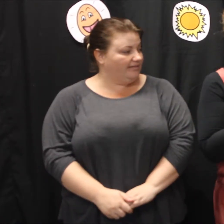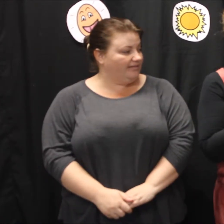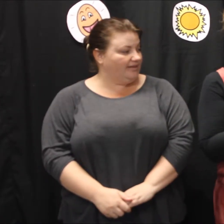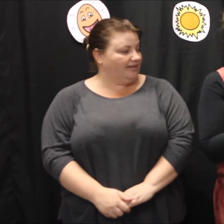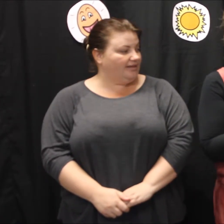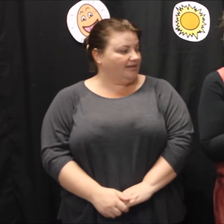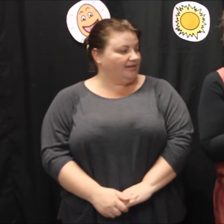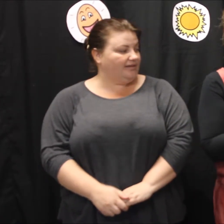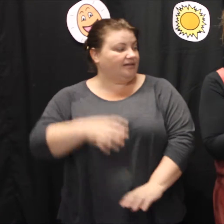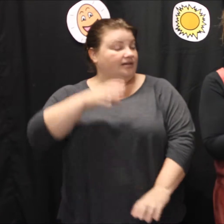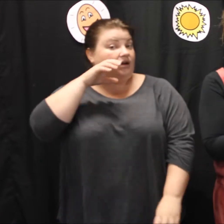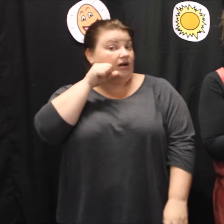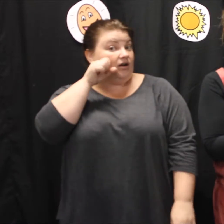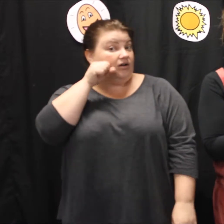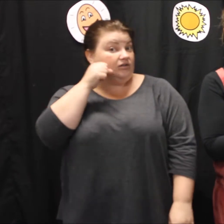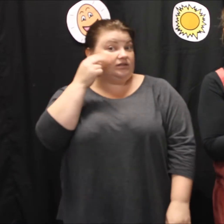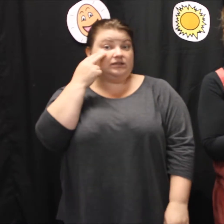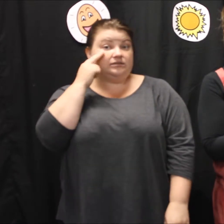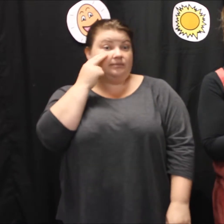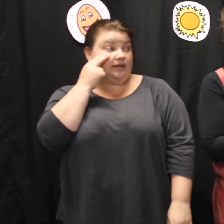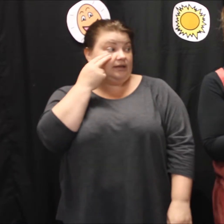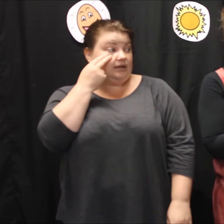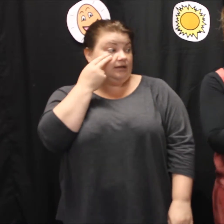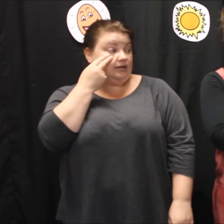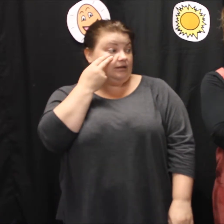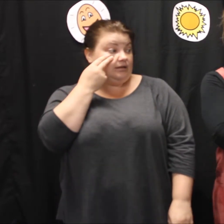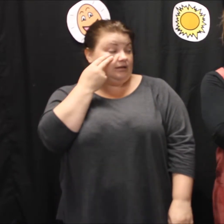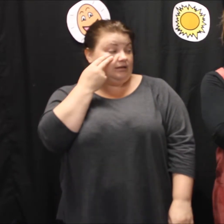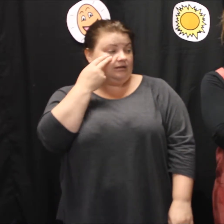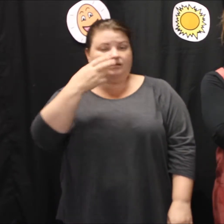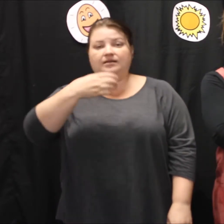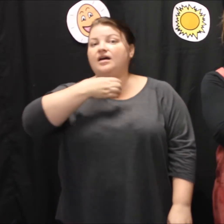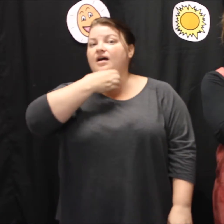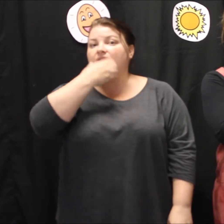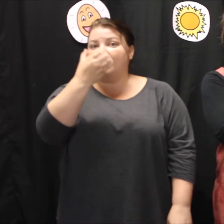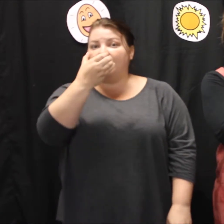Orange, pear. Apple, bear.